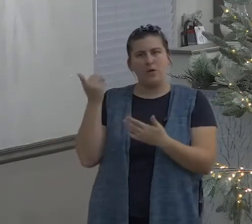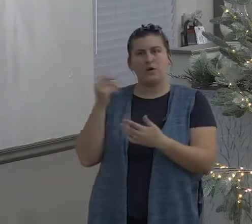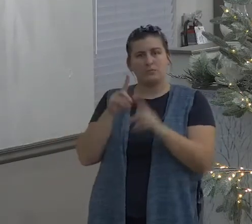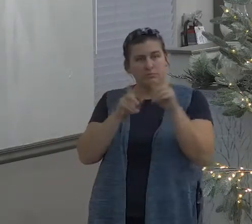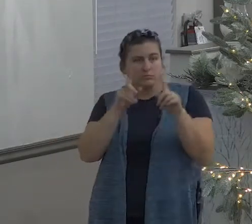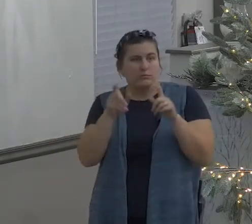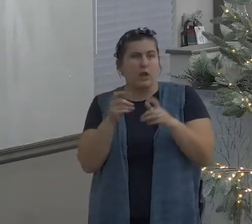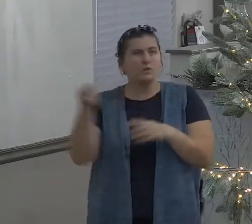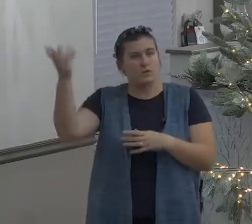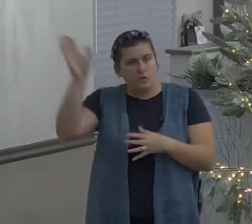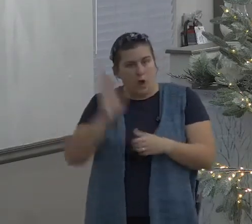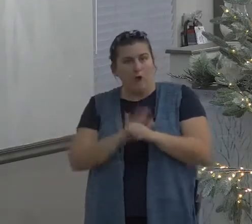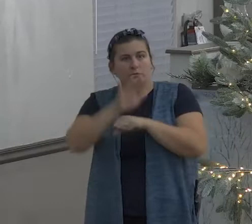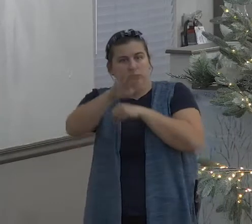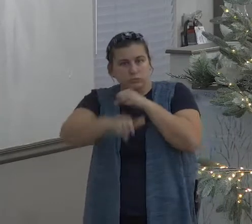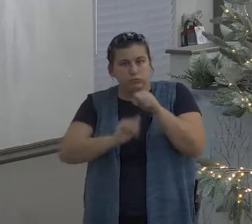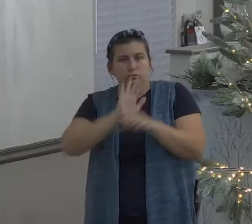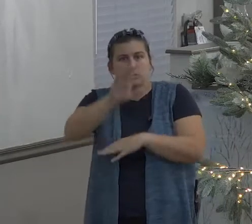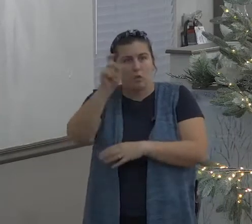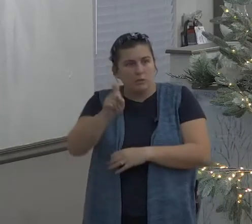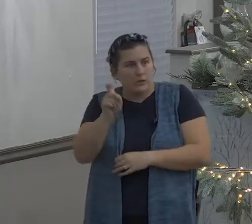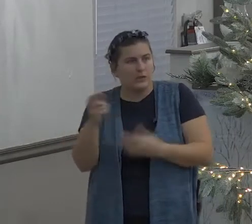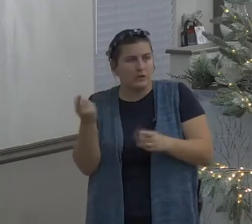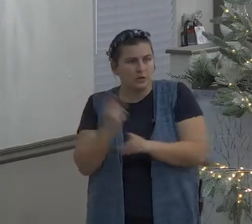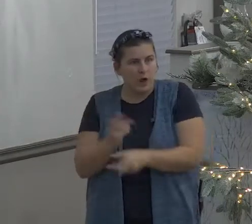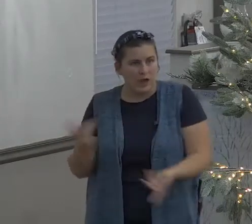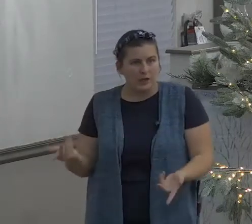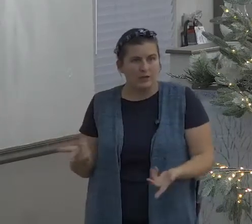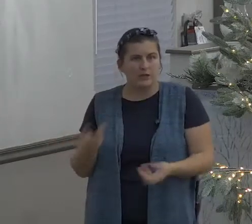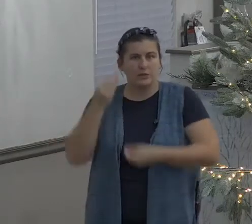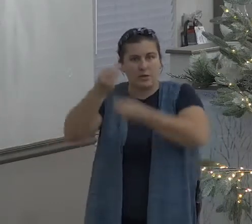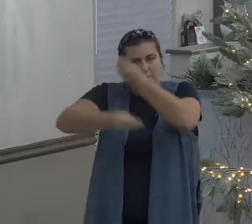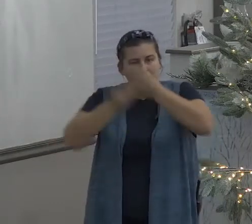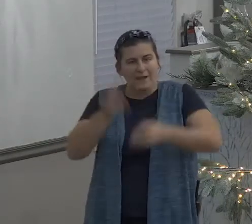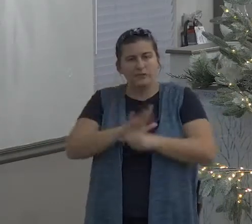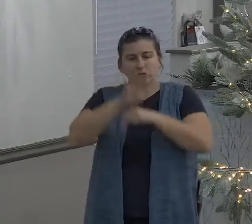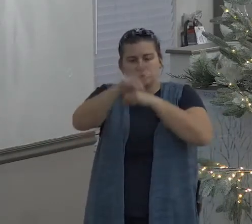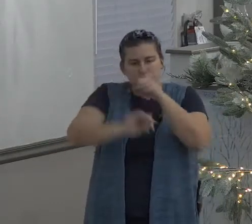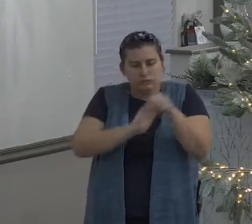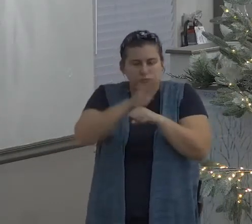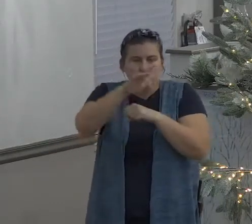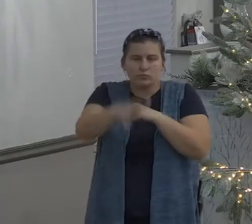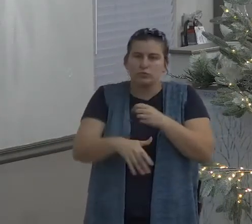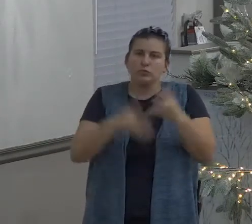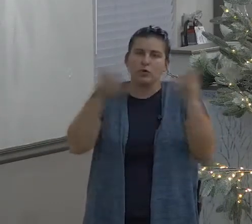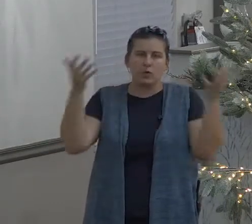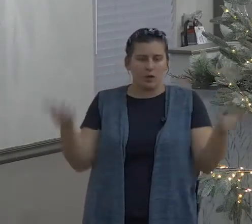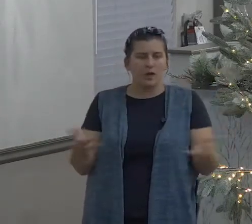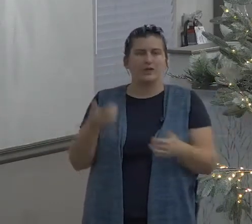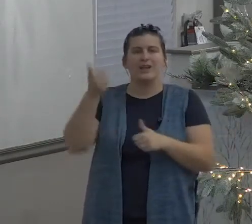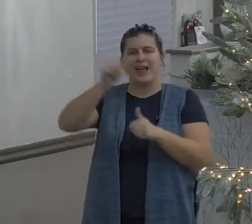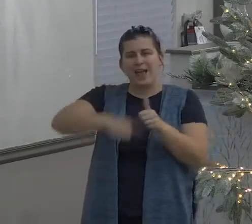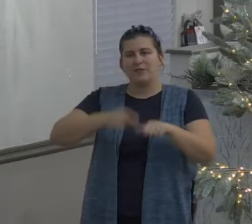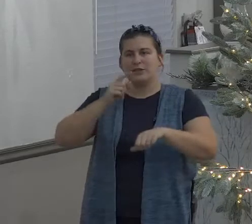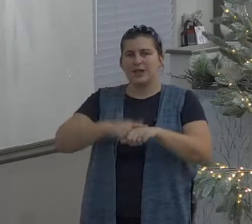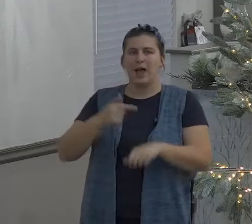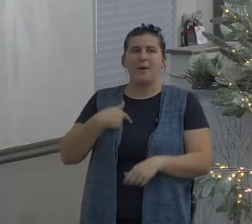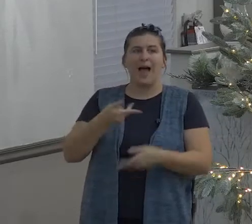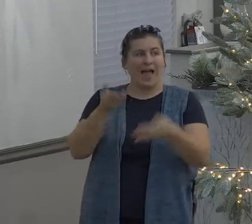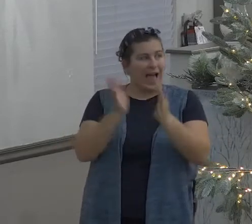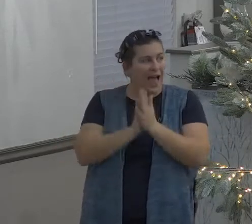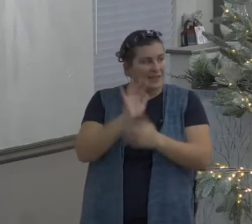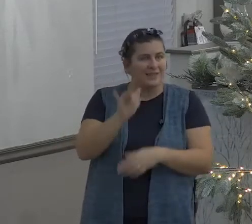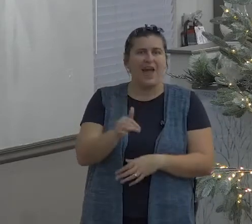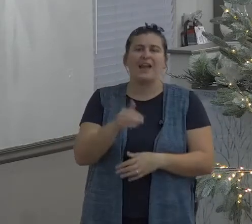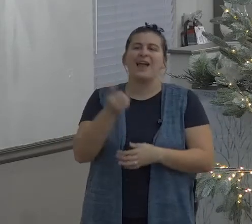have and I meant need not greed but you know I've asked congregations before has